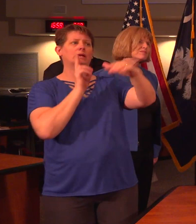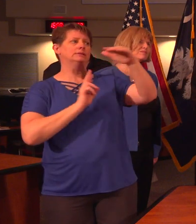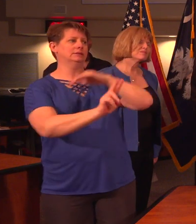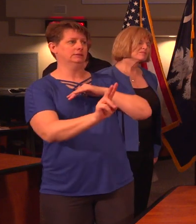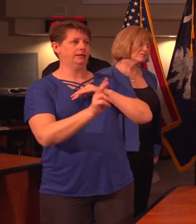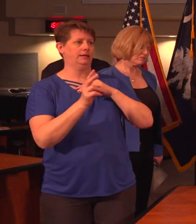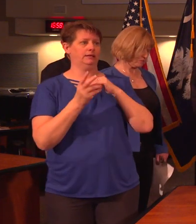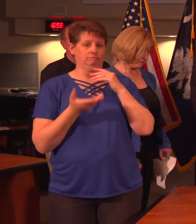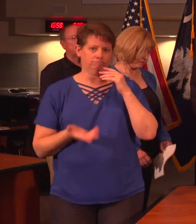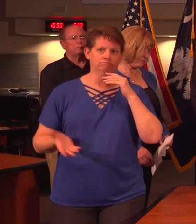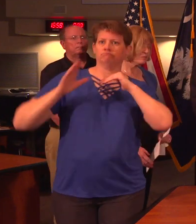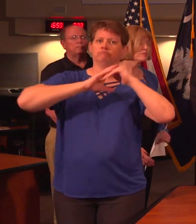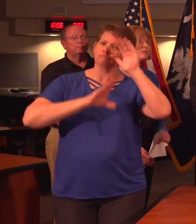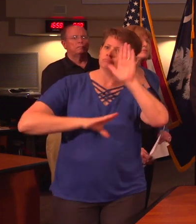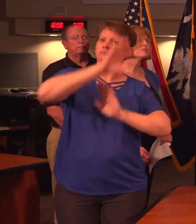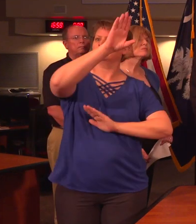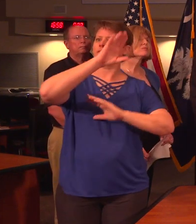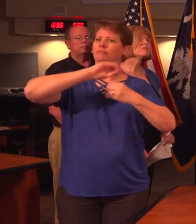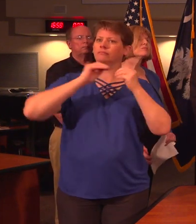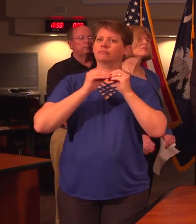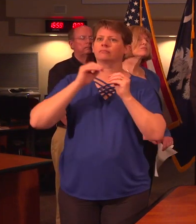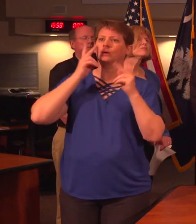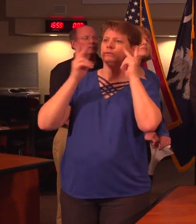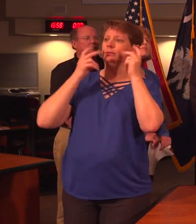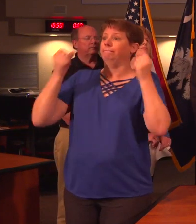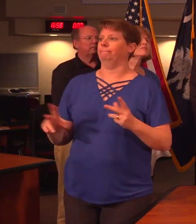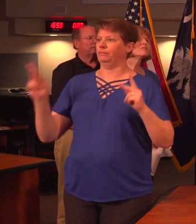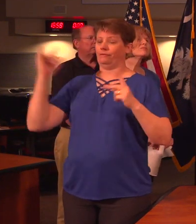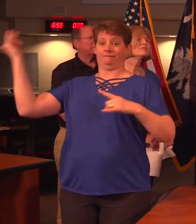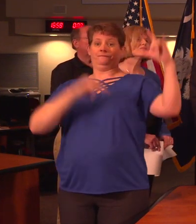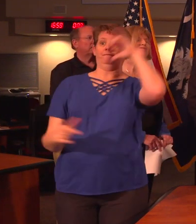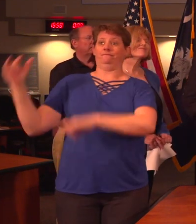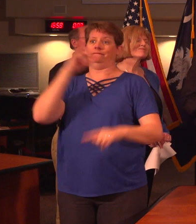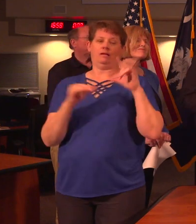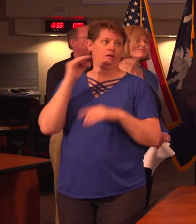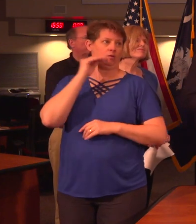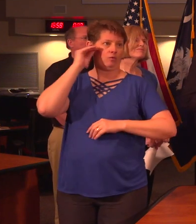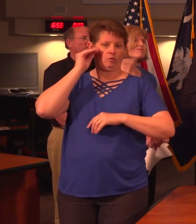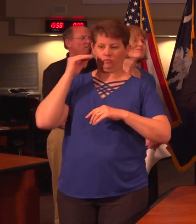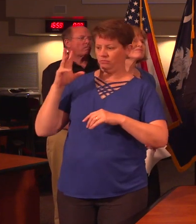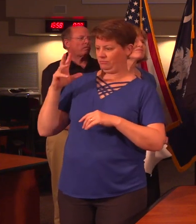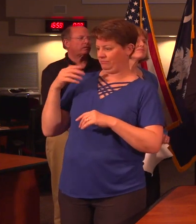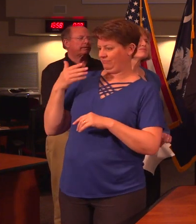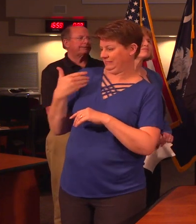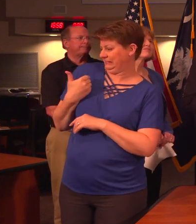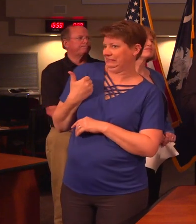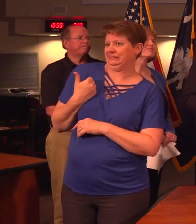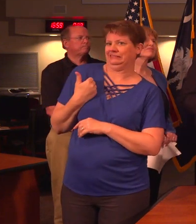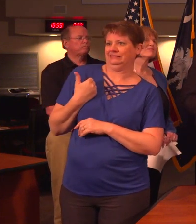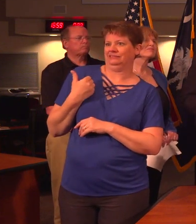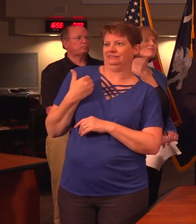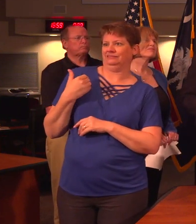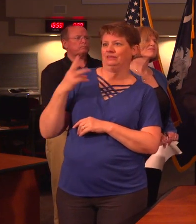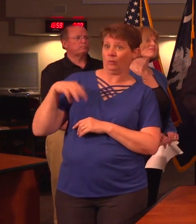sharp increase in cases? I know that we saw so many people flying home after the White House made their announcement the other day and